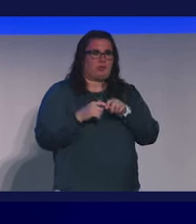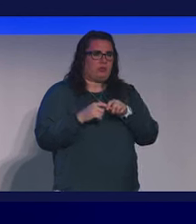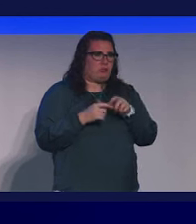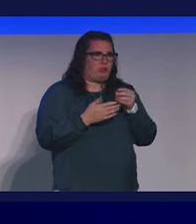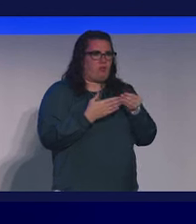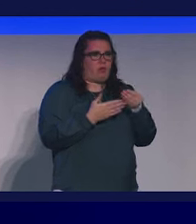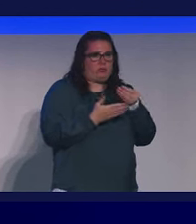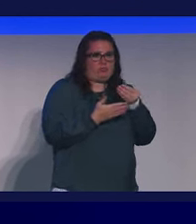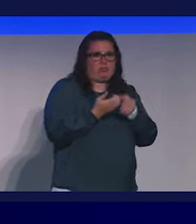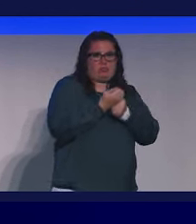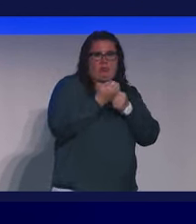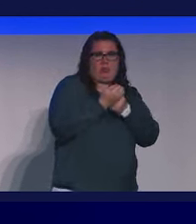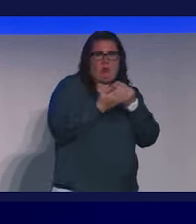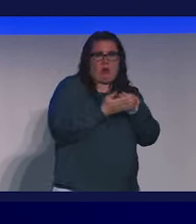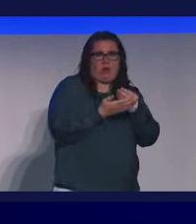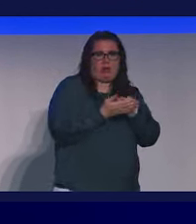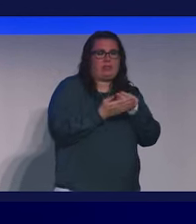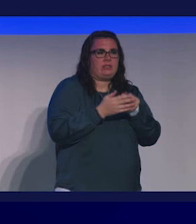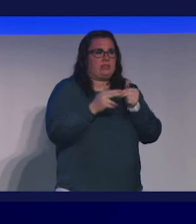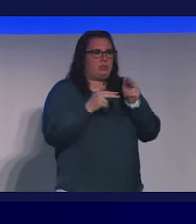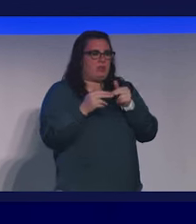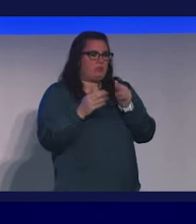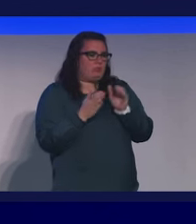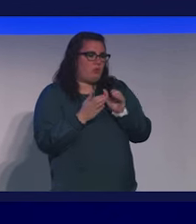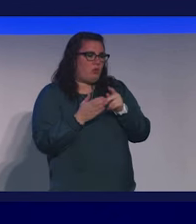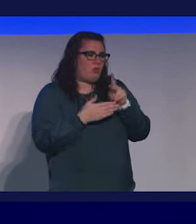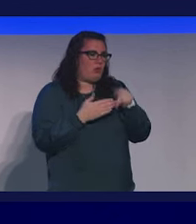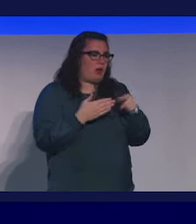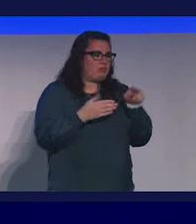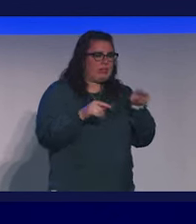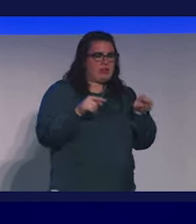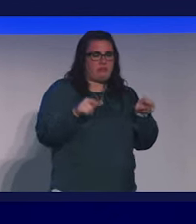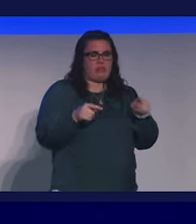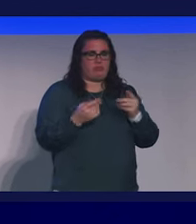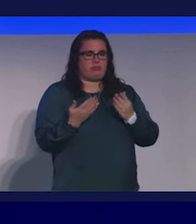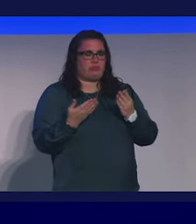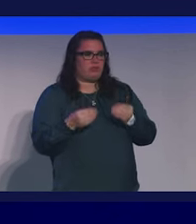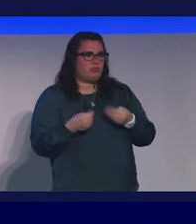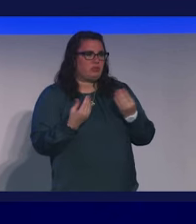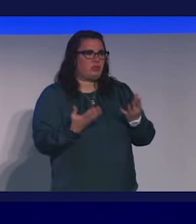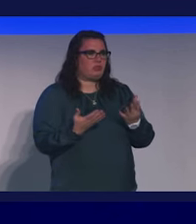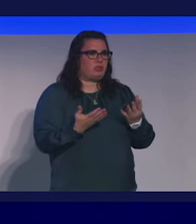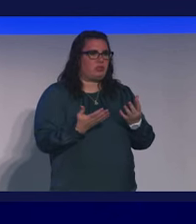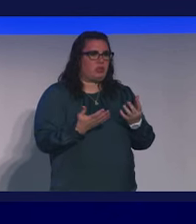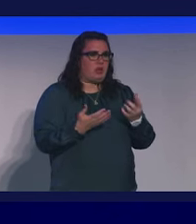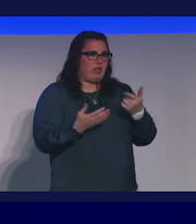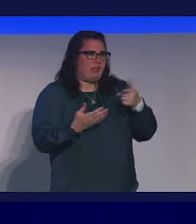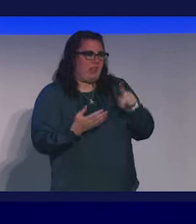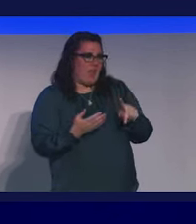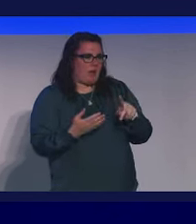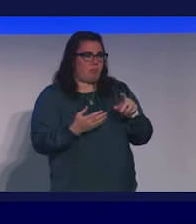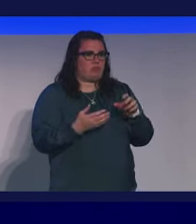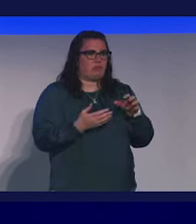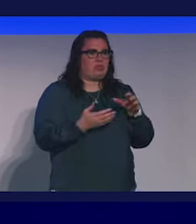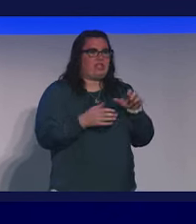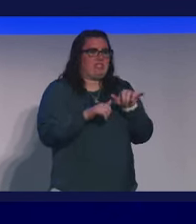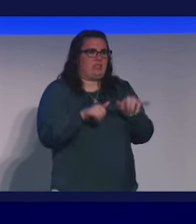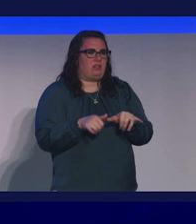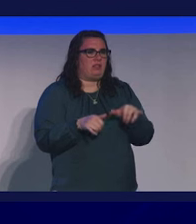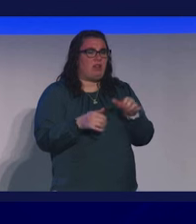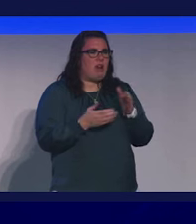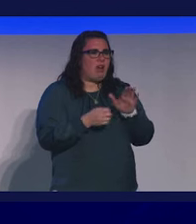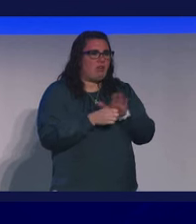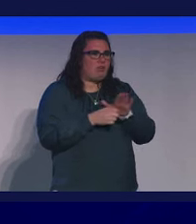and resources to help us build small programs here and there to plug gaps in our health care ecosystem. There are enough